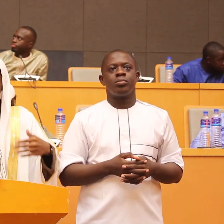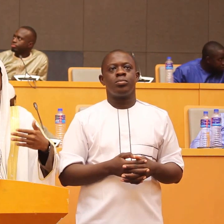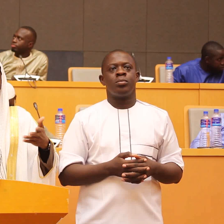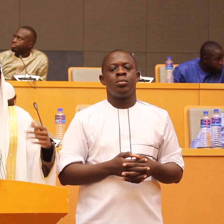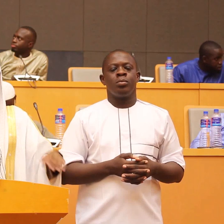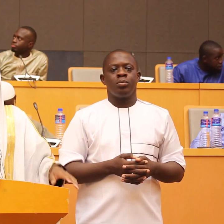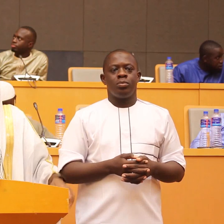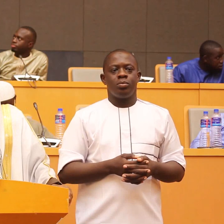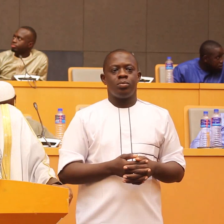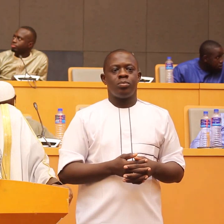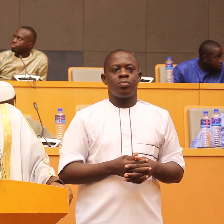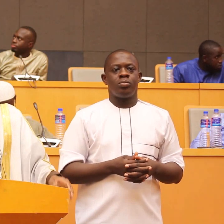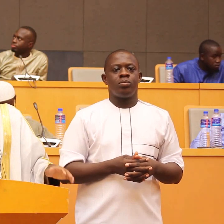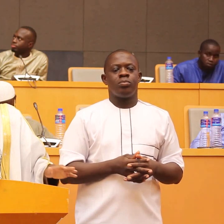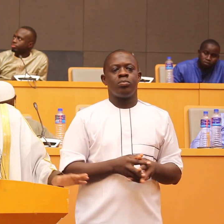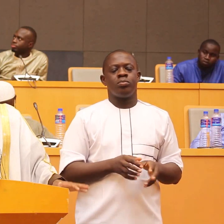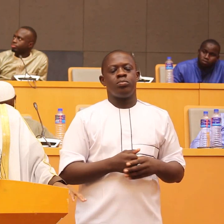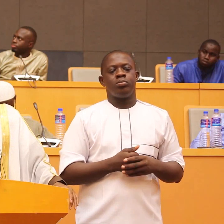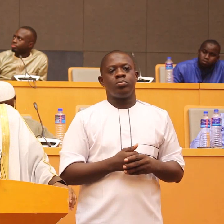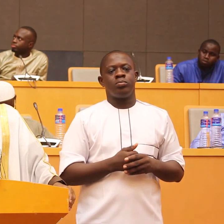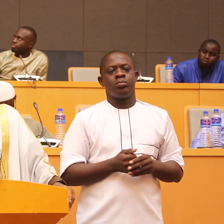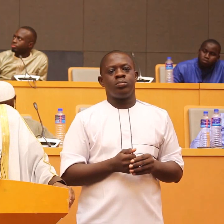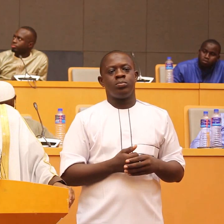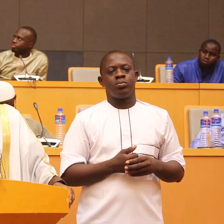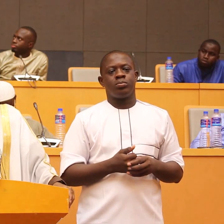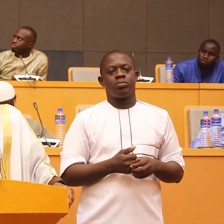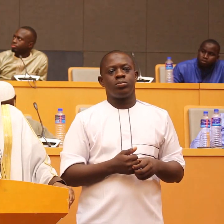an tabarruhum watukasit